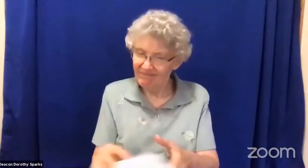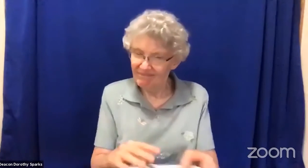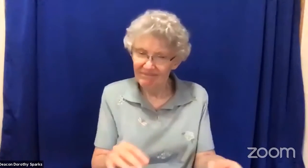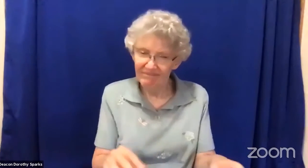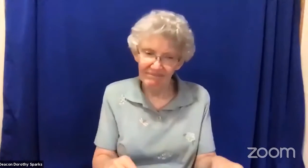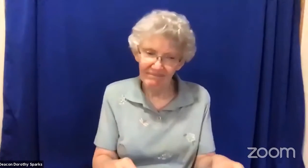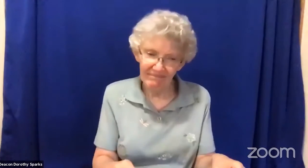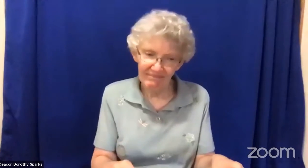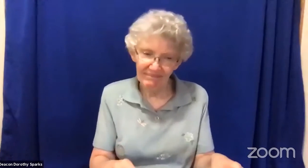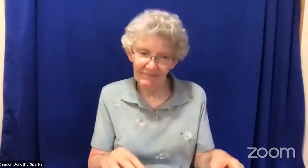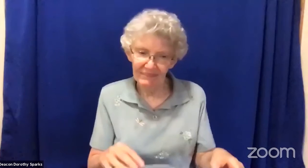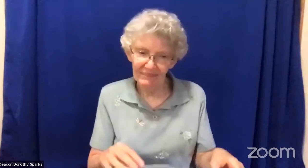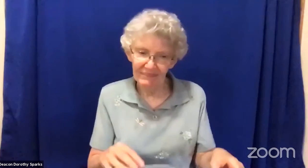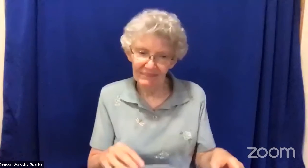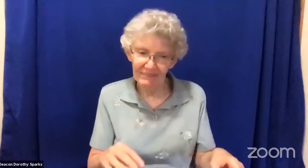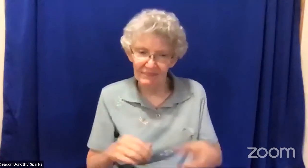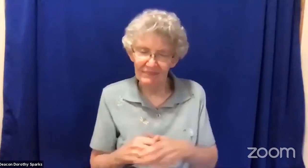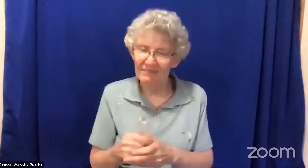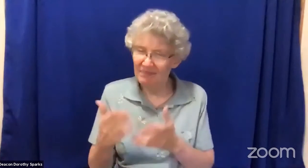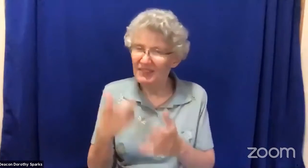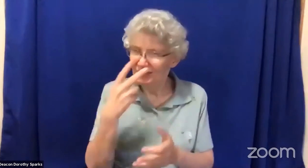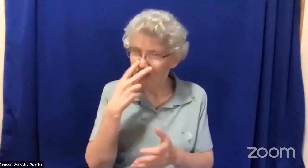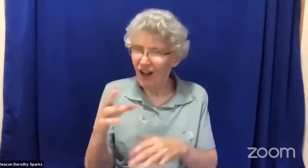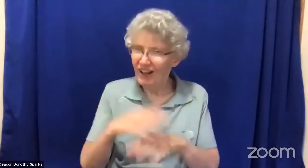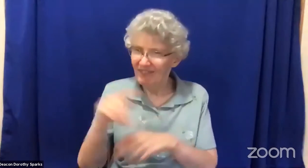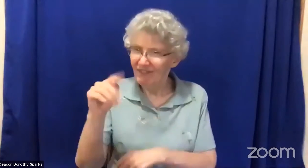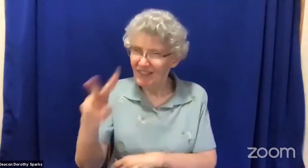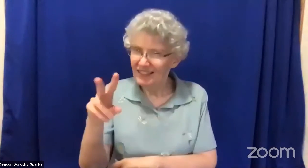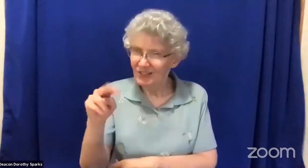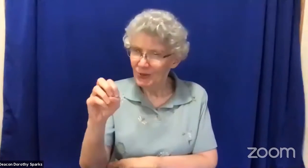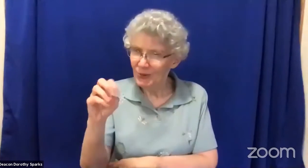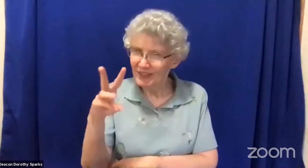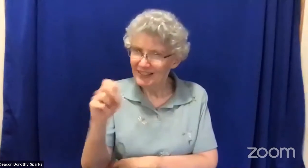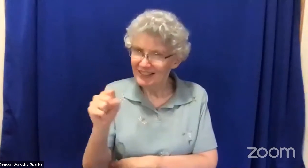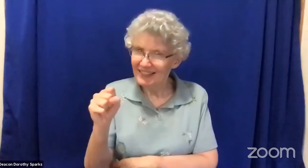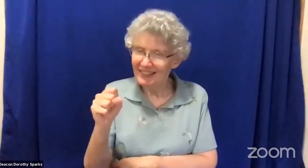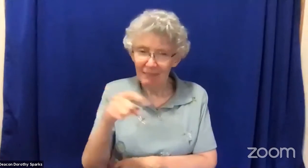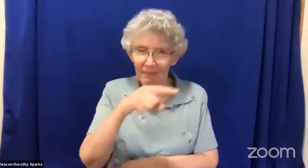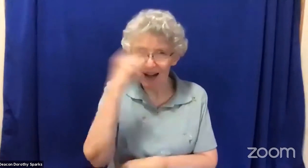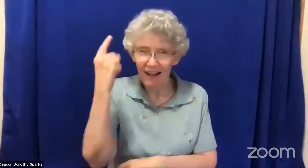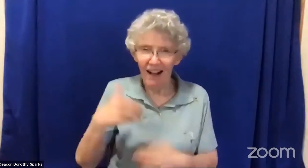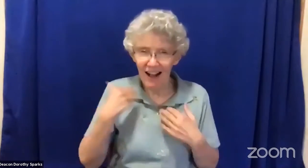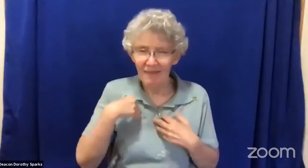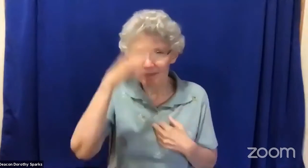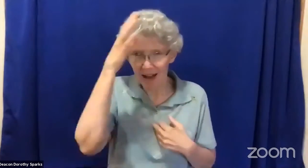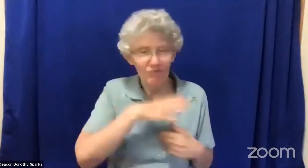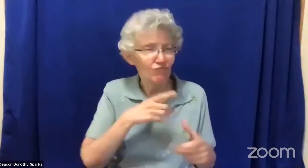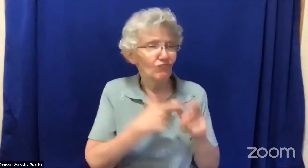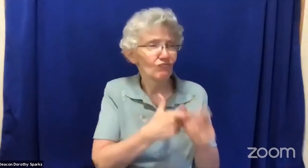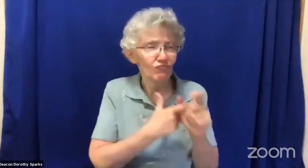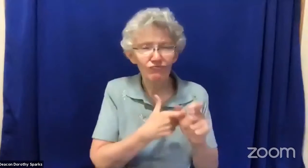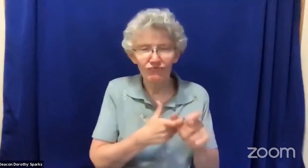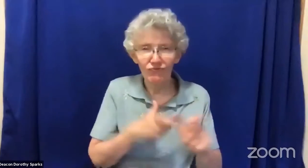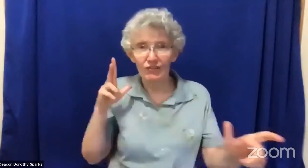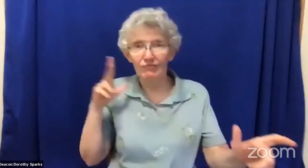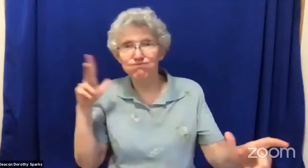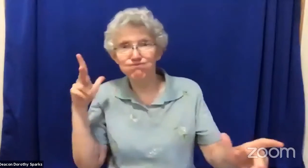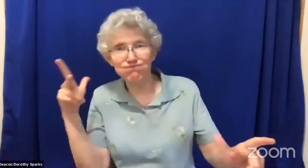is running down the street or out for a walk, they have to fear for their life. Now you might remember